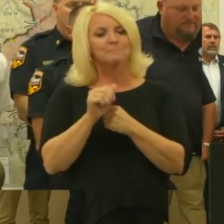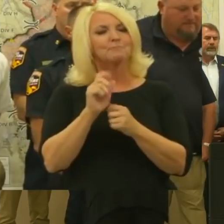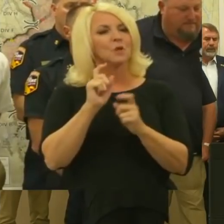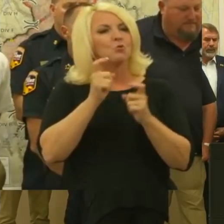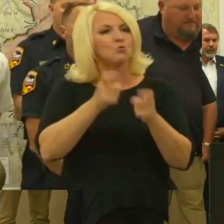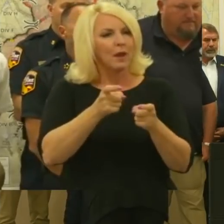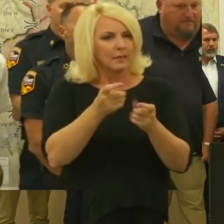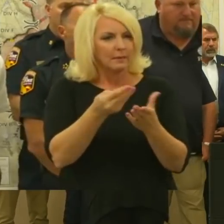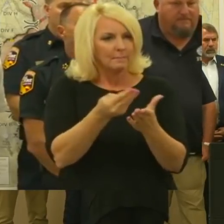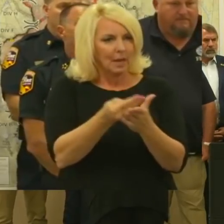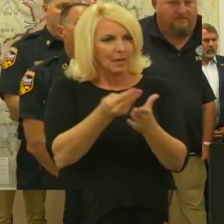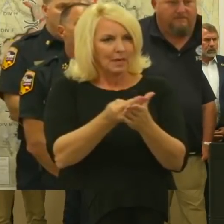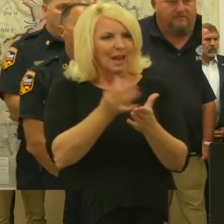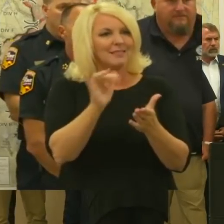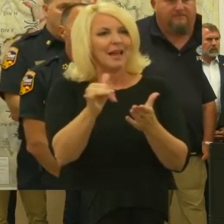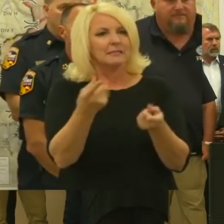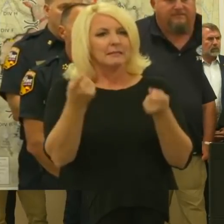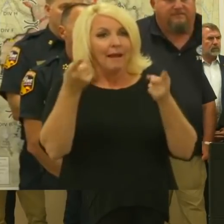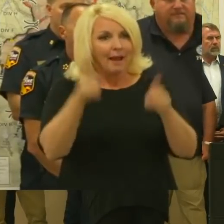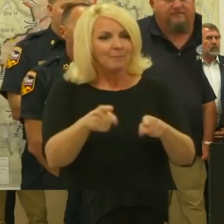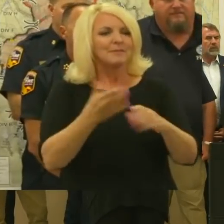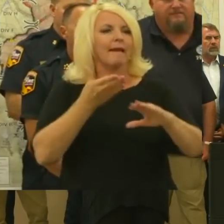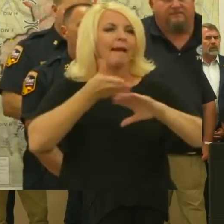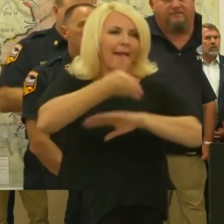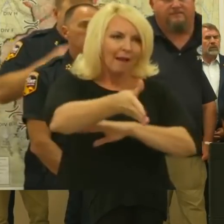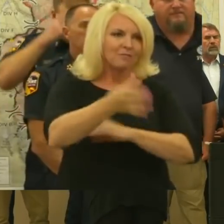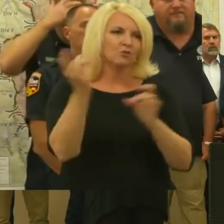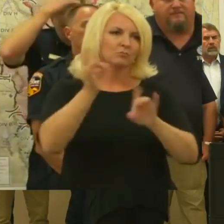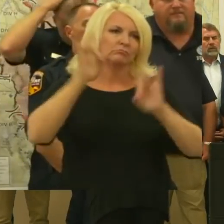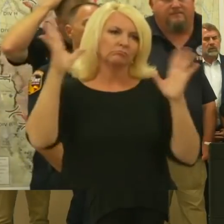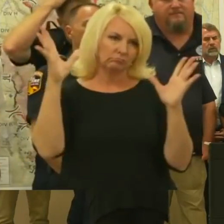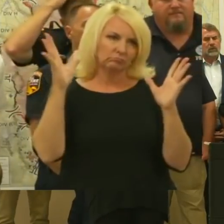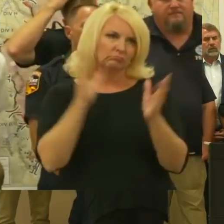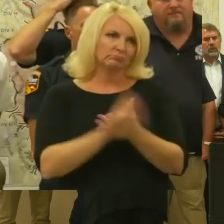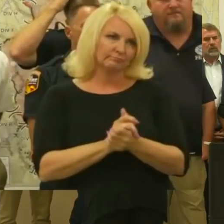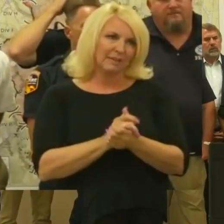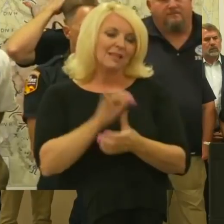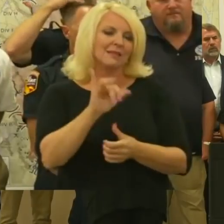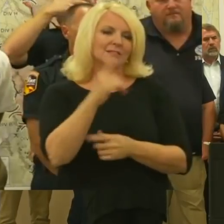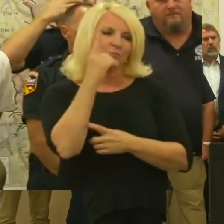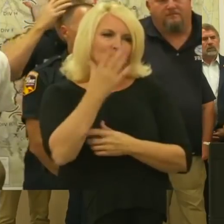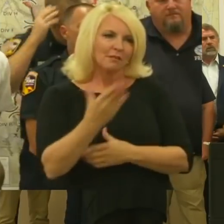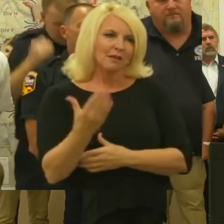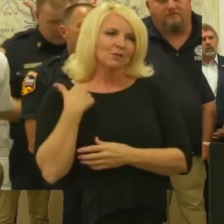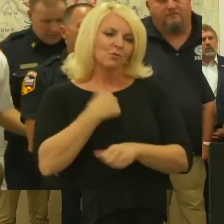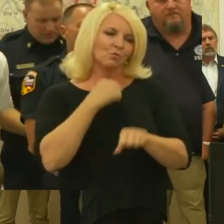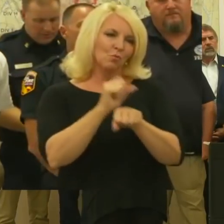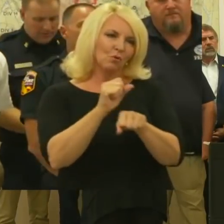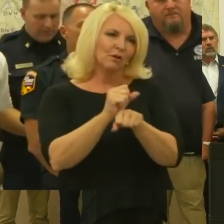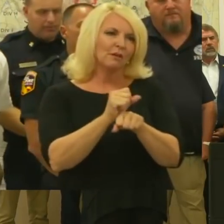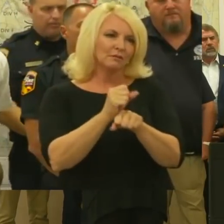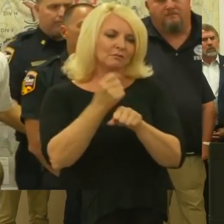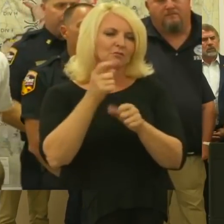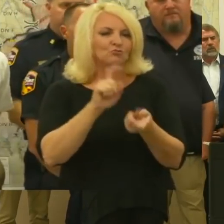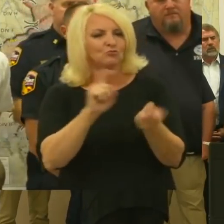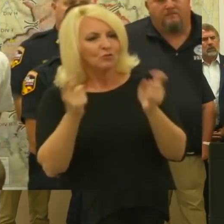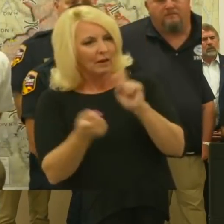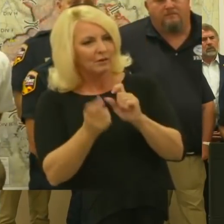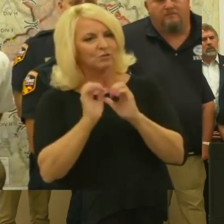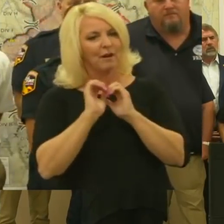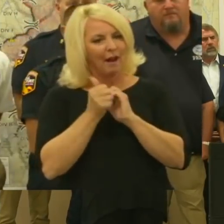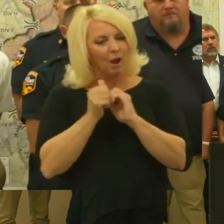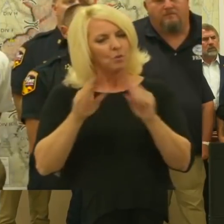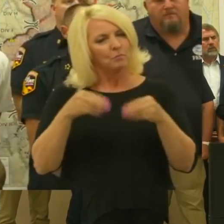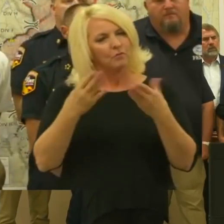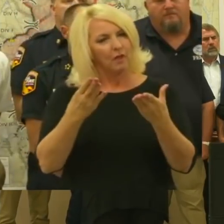given after the hazard. And so what we're really working hard, and this was one of the things I talked to the governor about, is how do we change the way in which